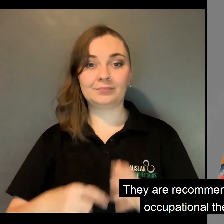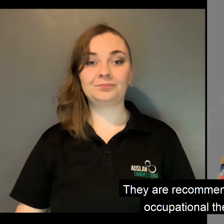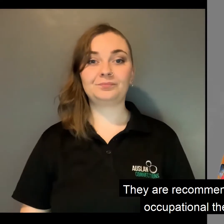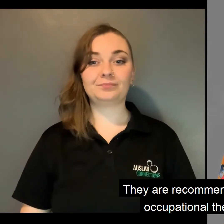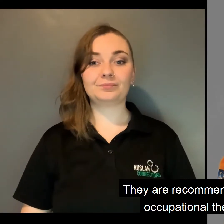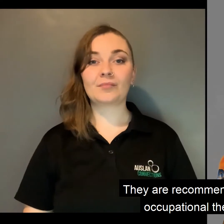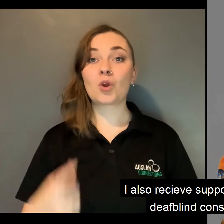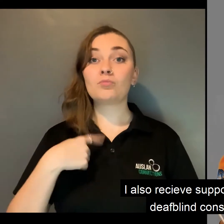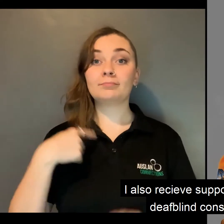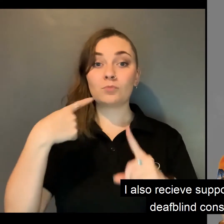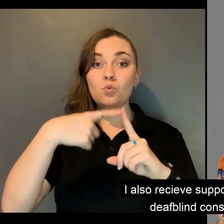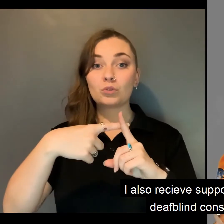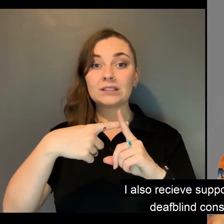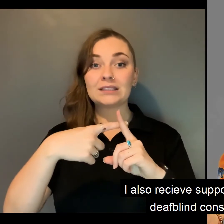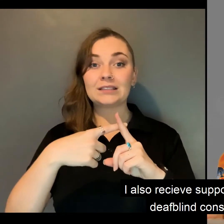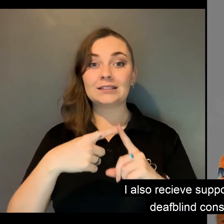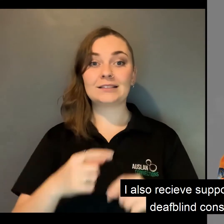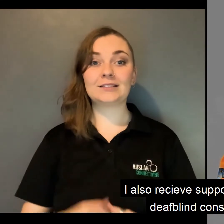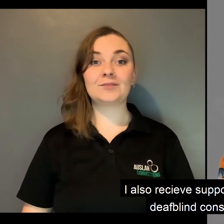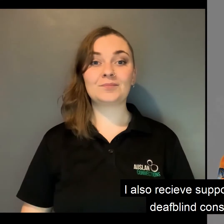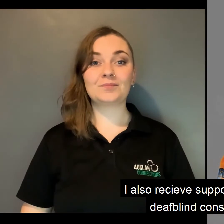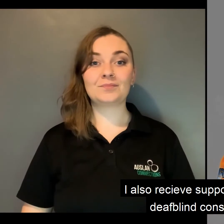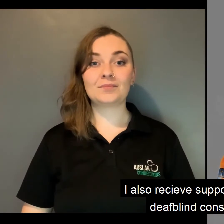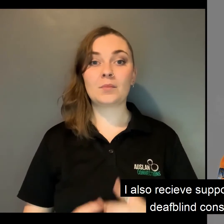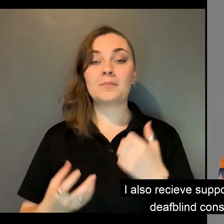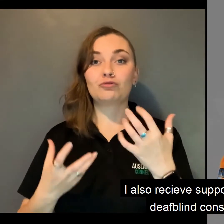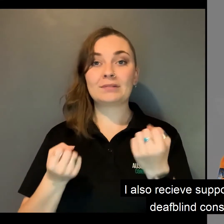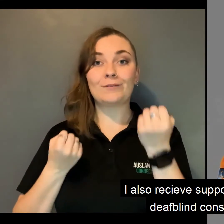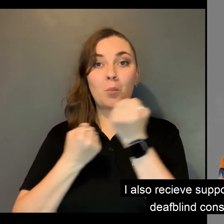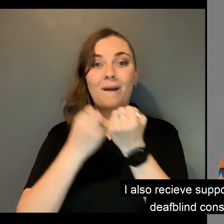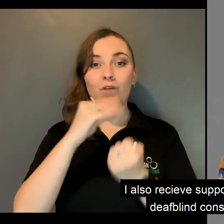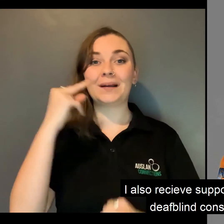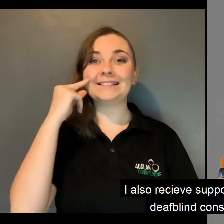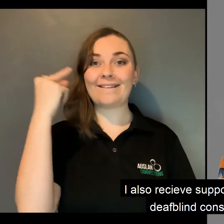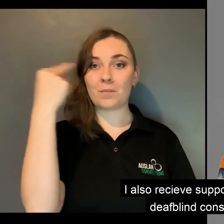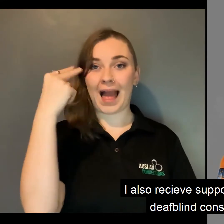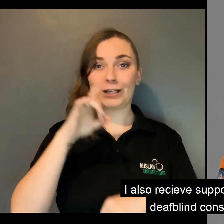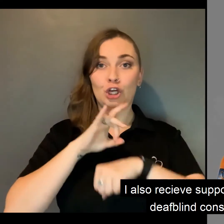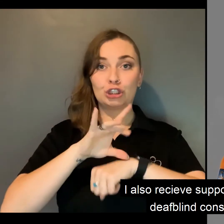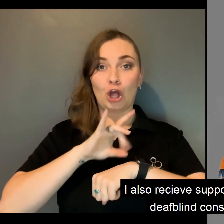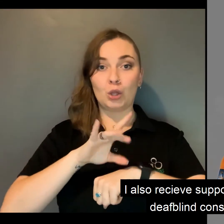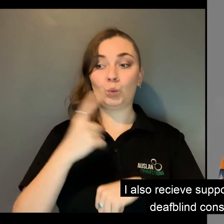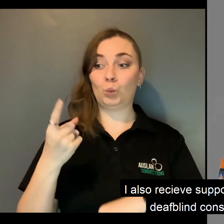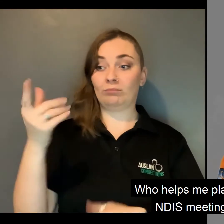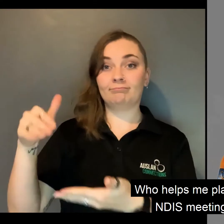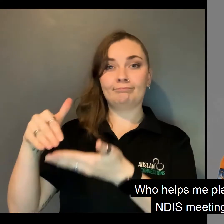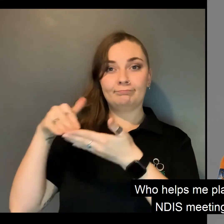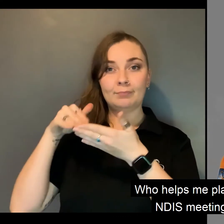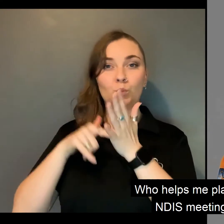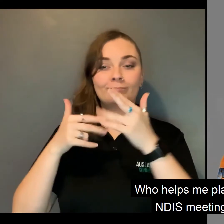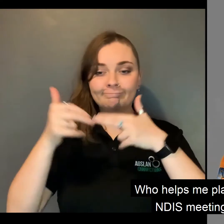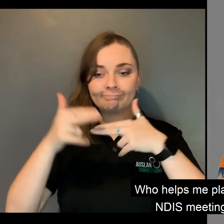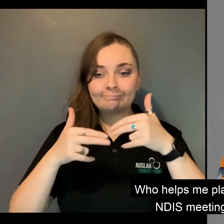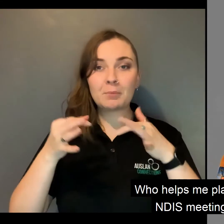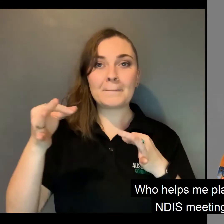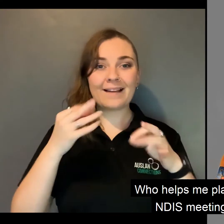therapist. I also receive support from deafblind consultant who helped